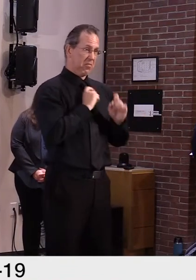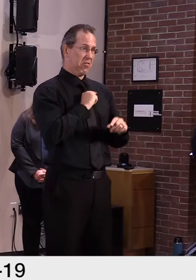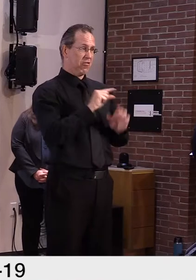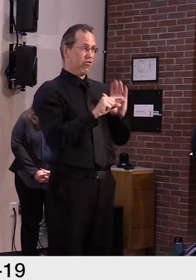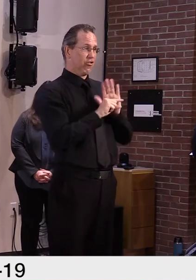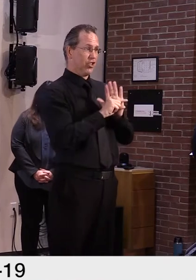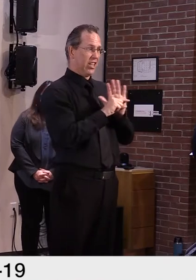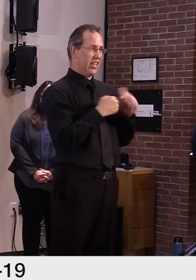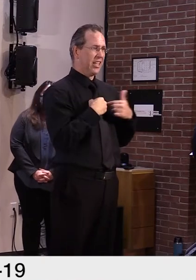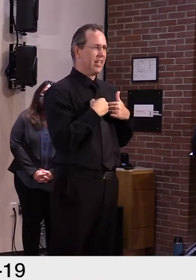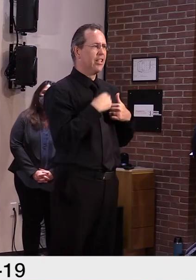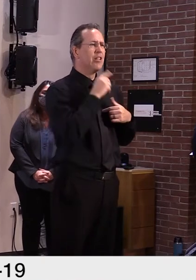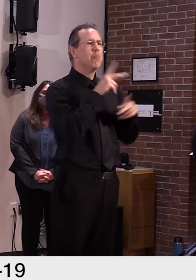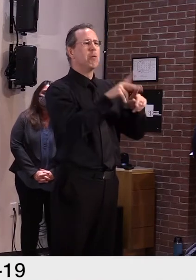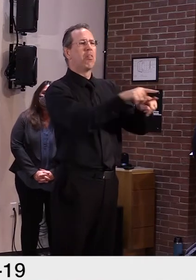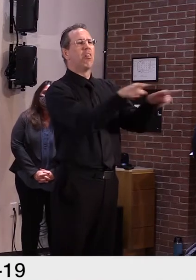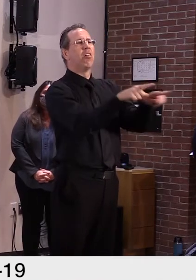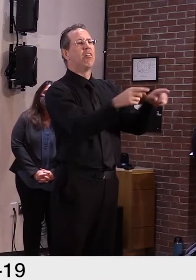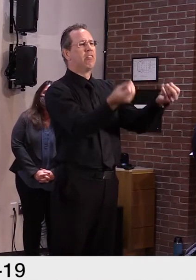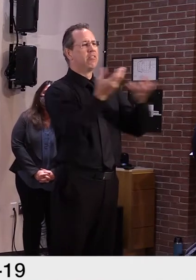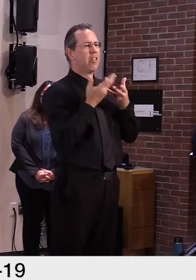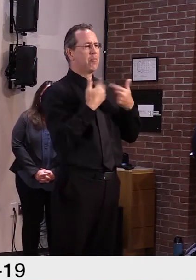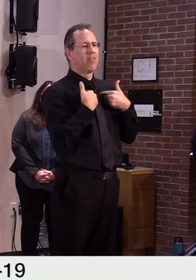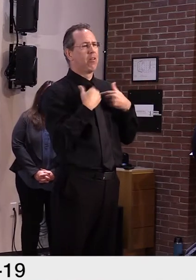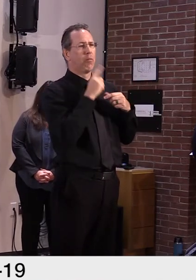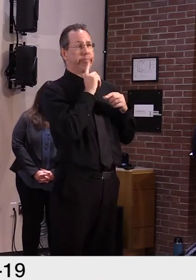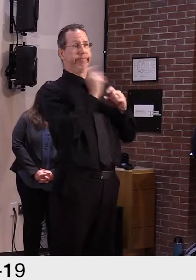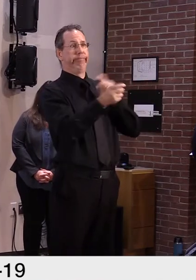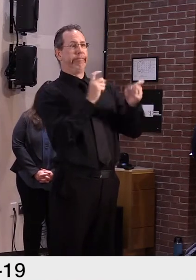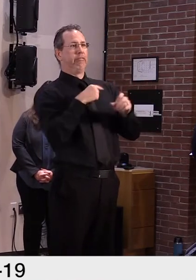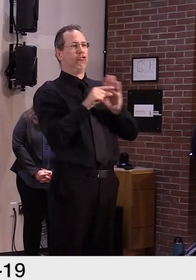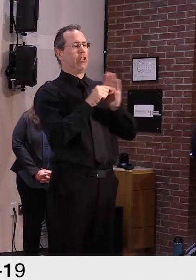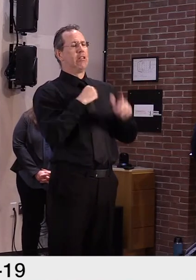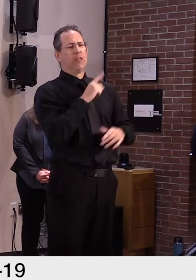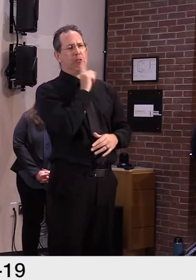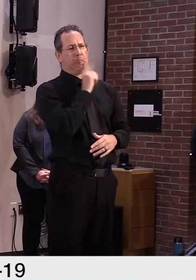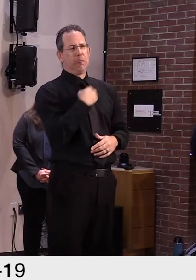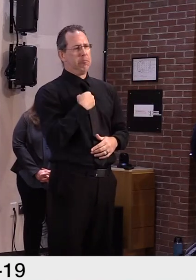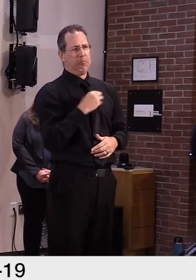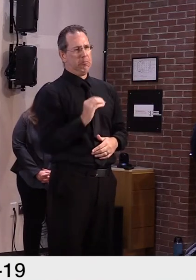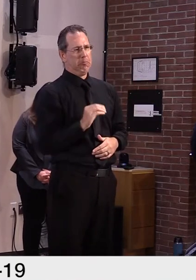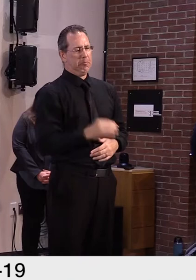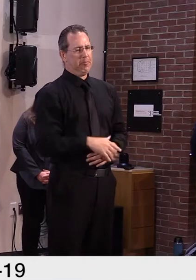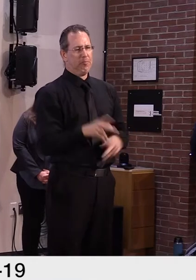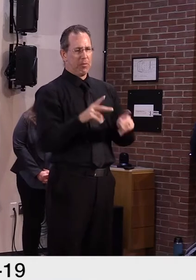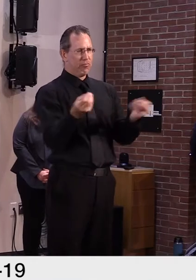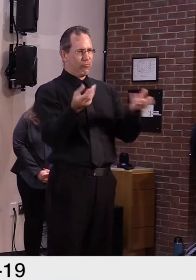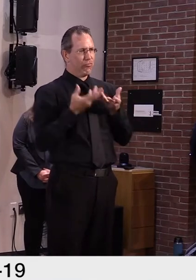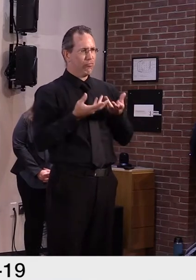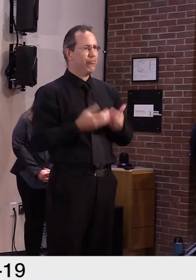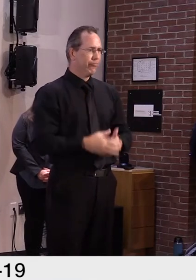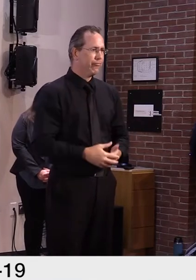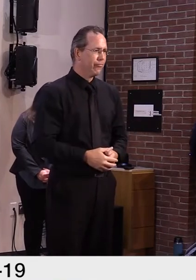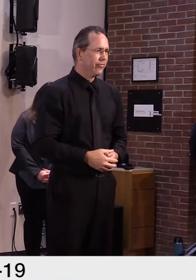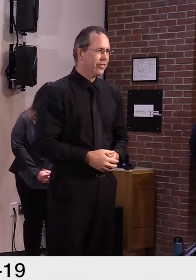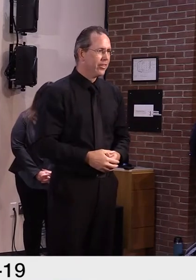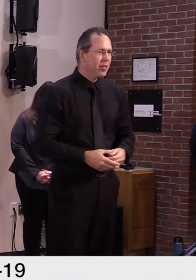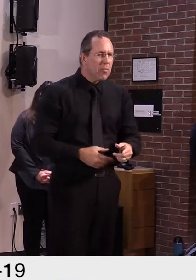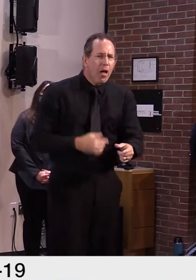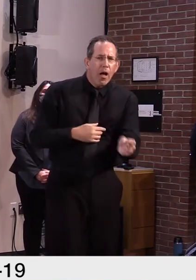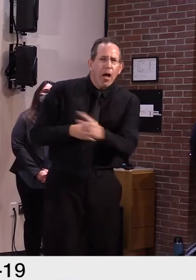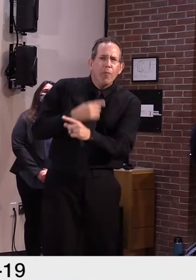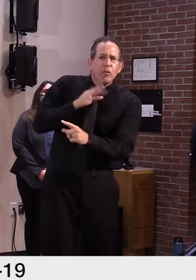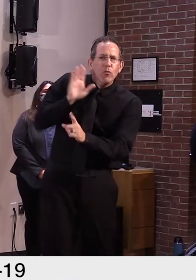No, no. I think the questions were expected. No, no other thoughts, really.